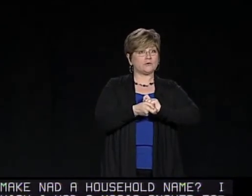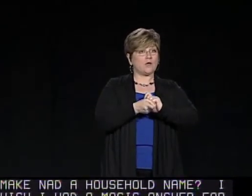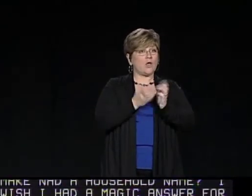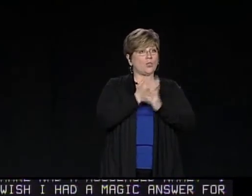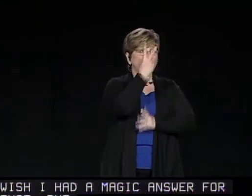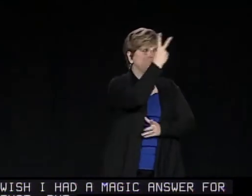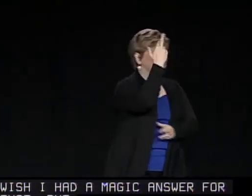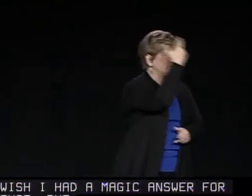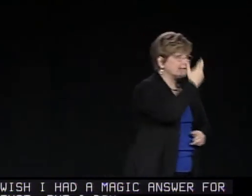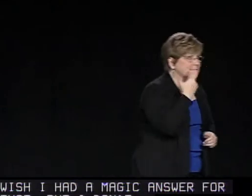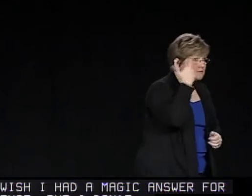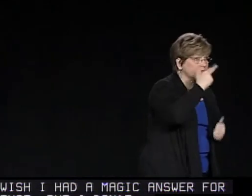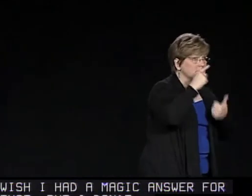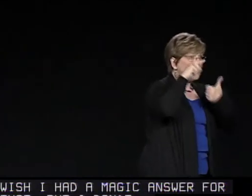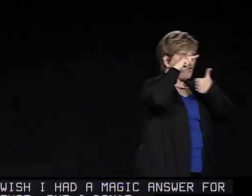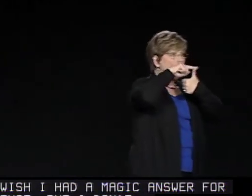It requires internal change.